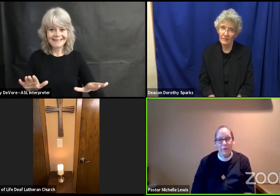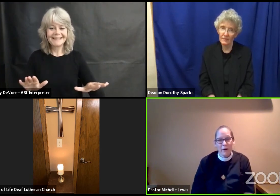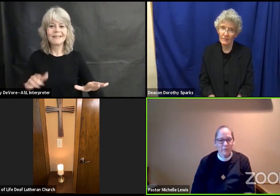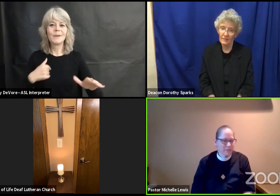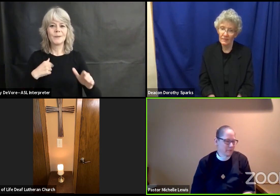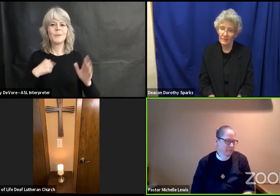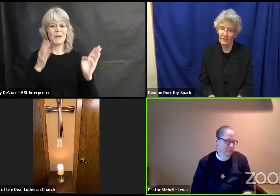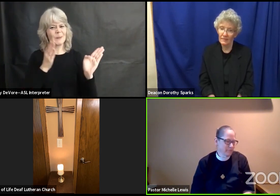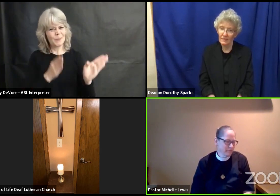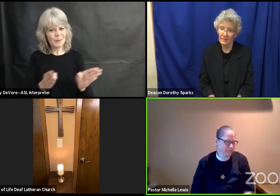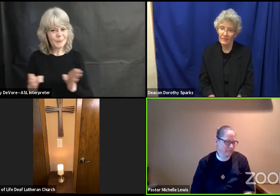out